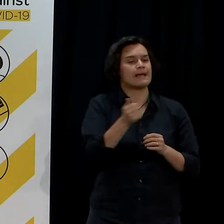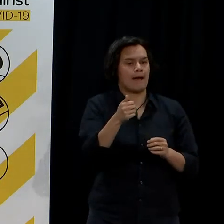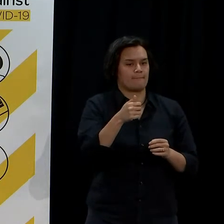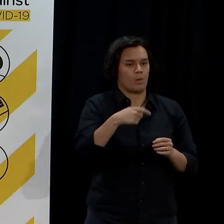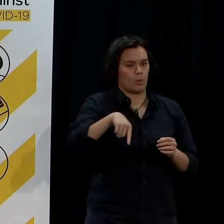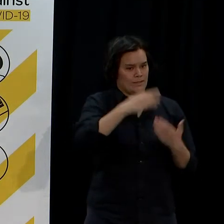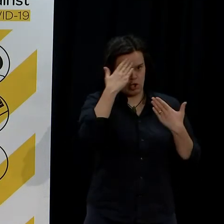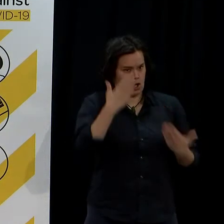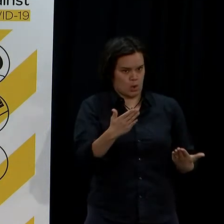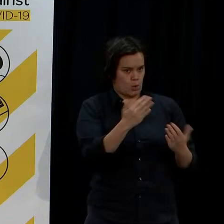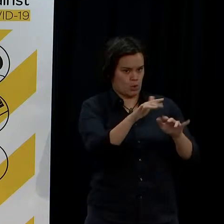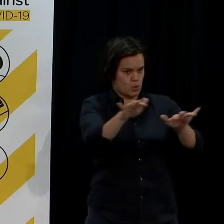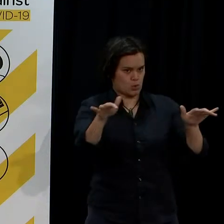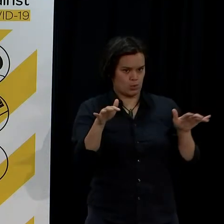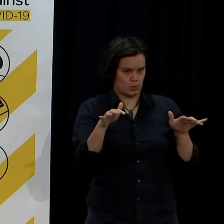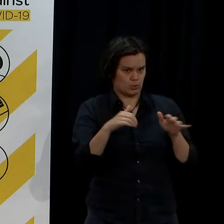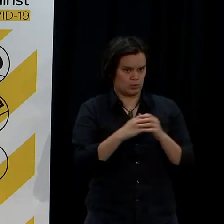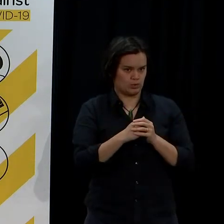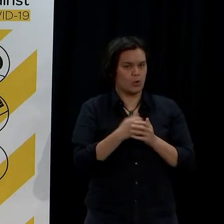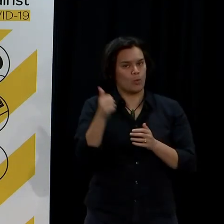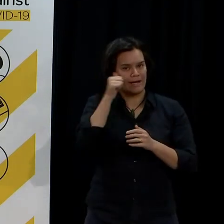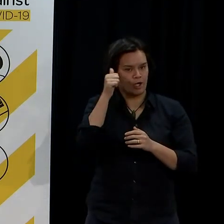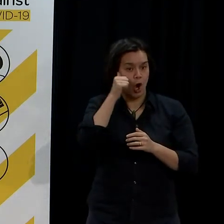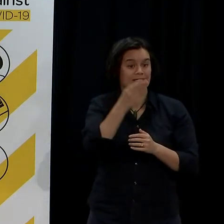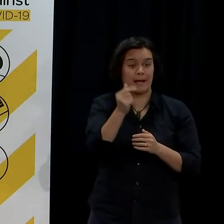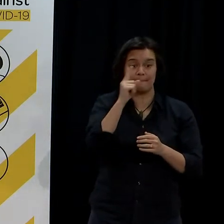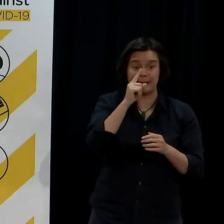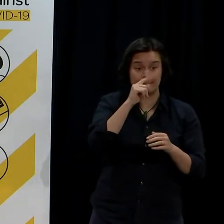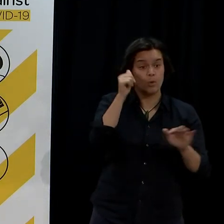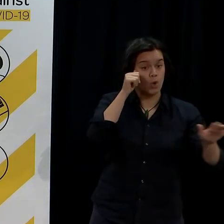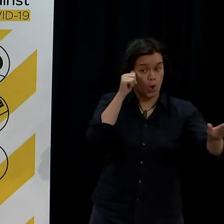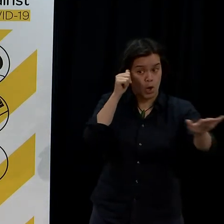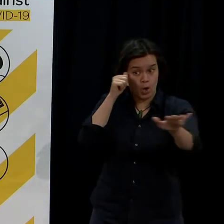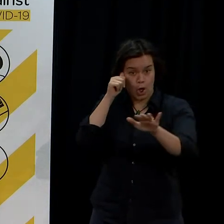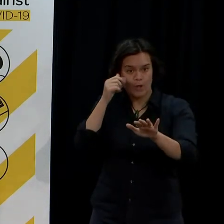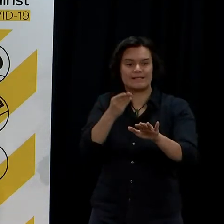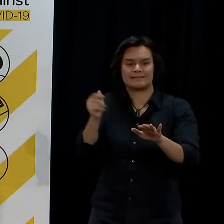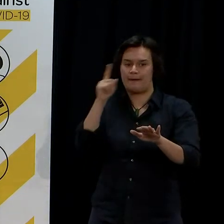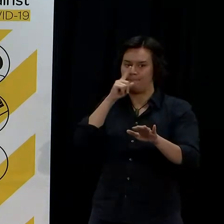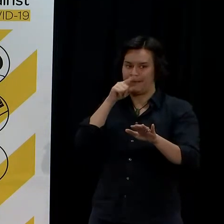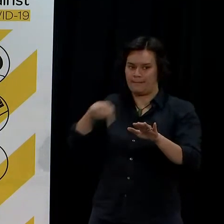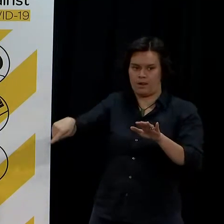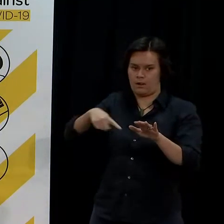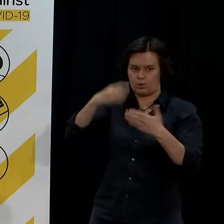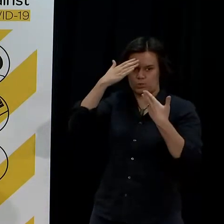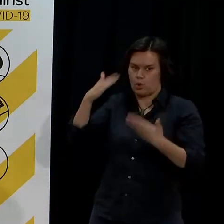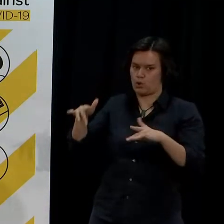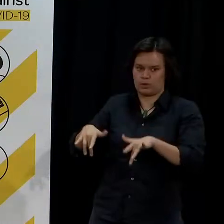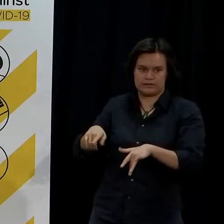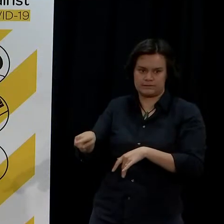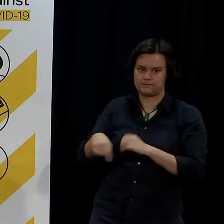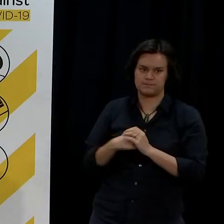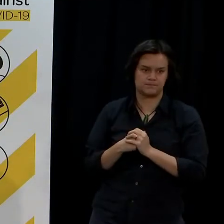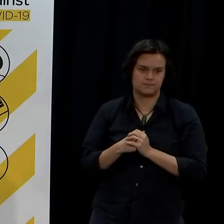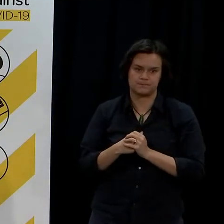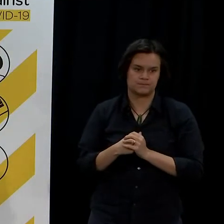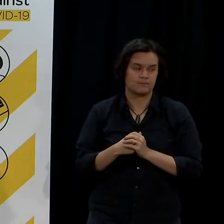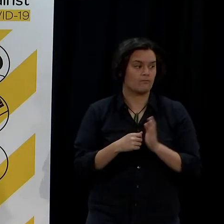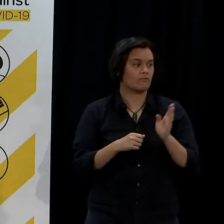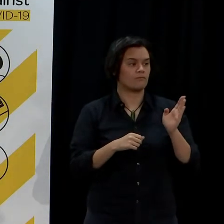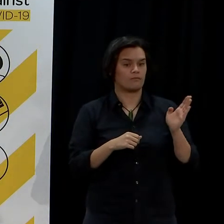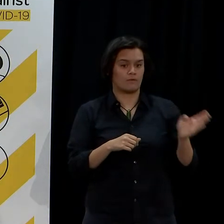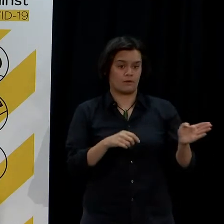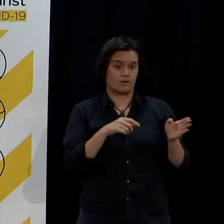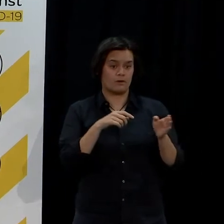decision just on known contacts. We also identify the relative risk of getting it wrong if you don't know all of the contacts. Every one of those people